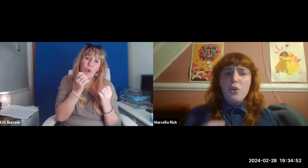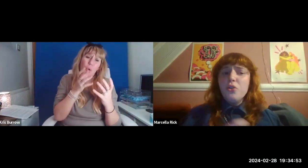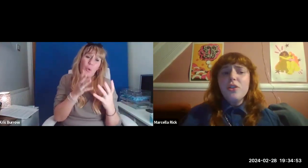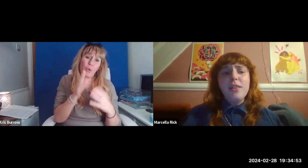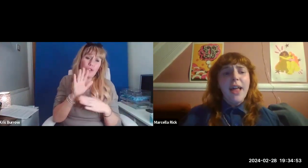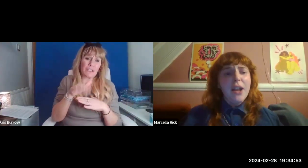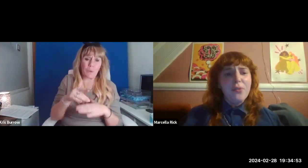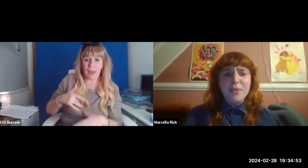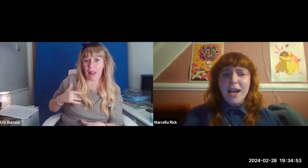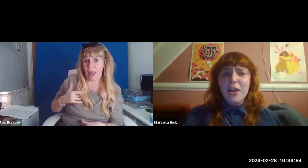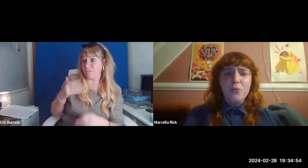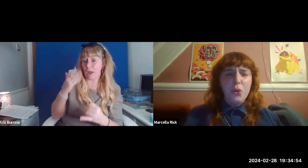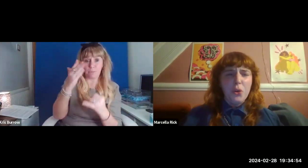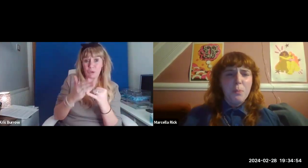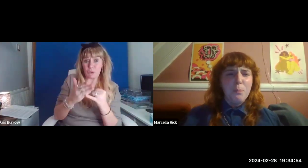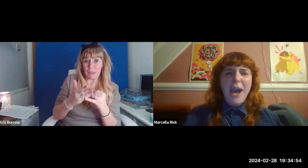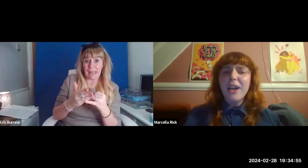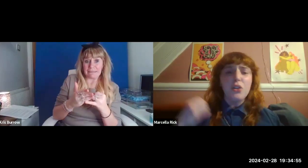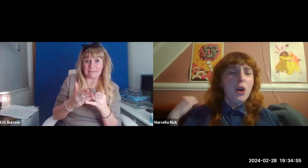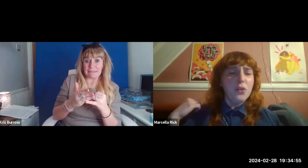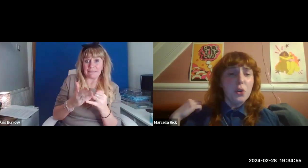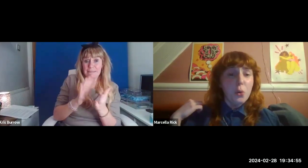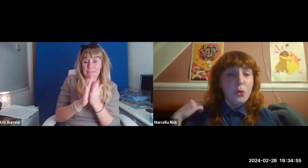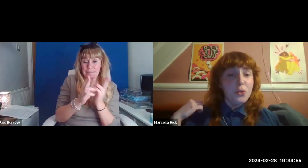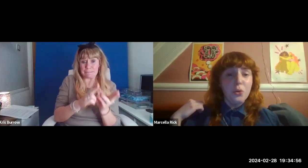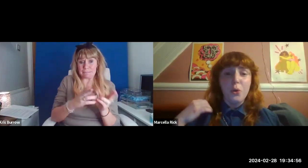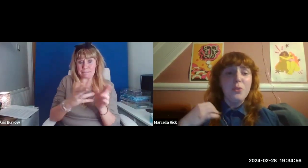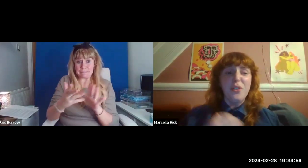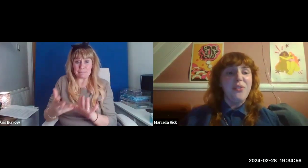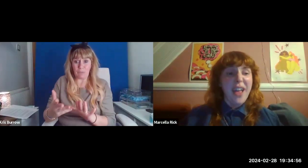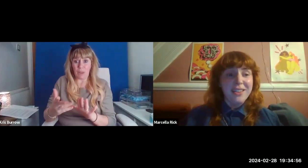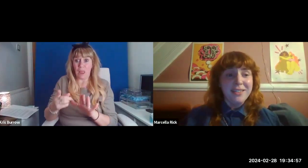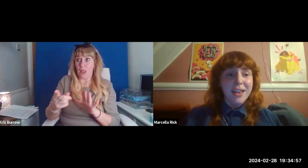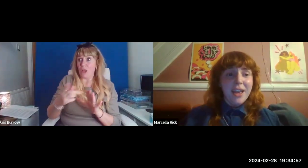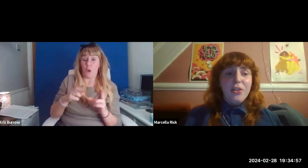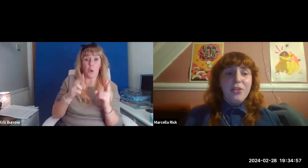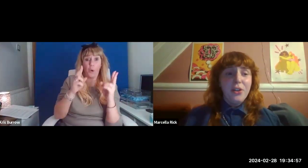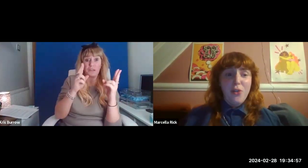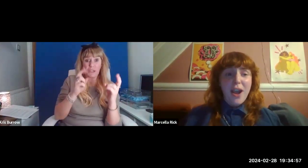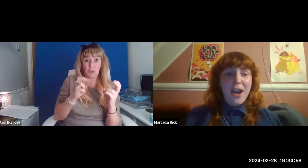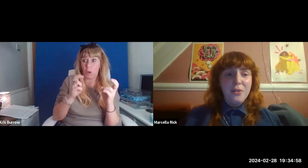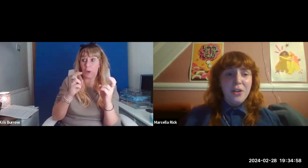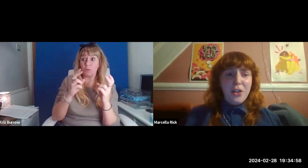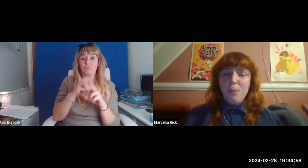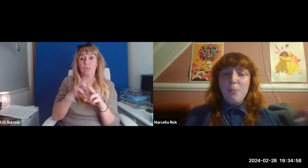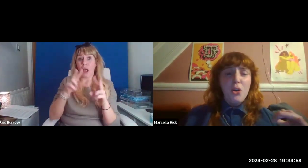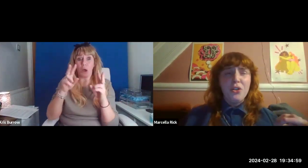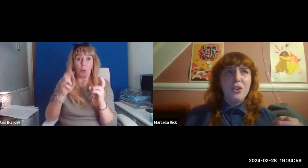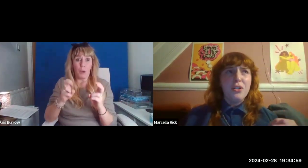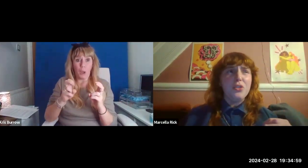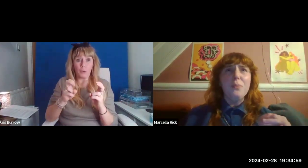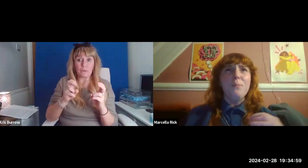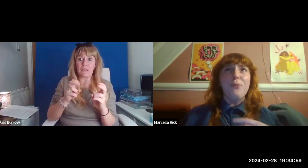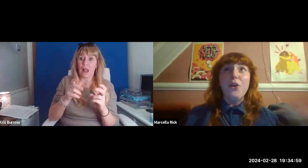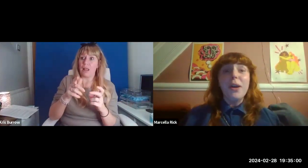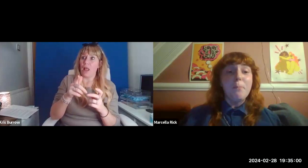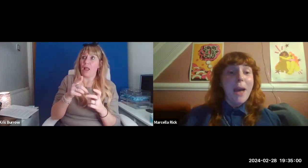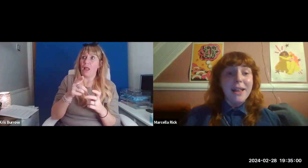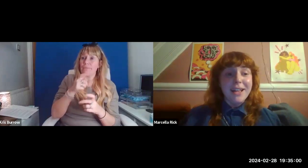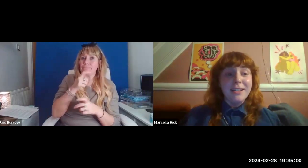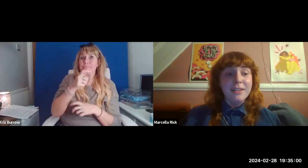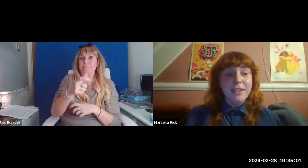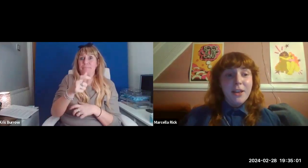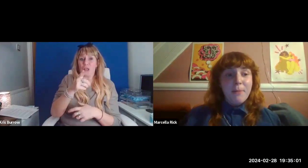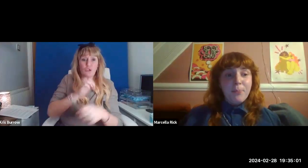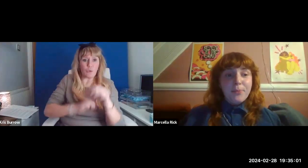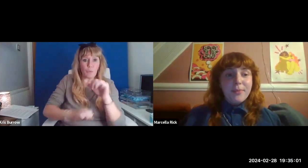Or another lad from down the road packed off to quote-unquote defend the crown, the monarch, some fucking